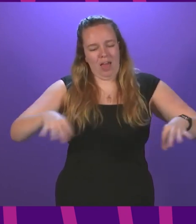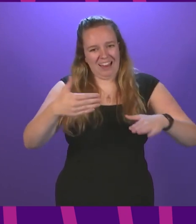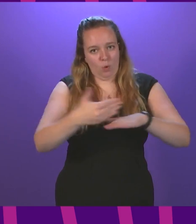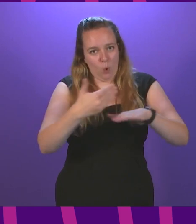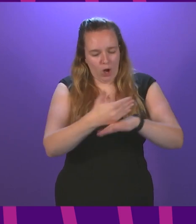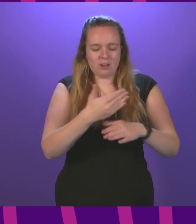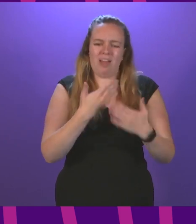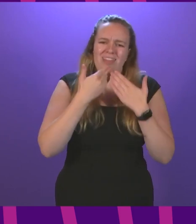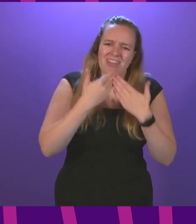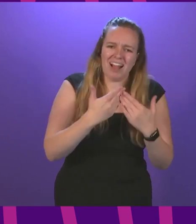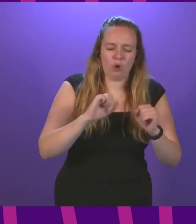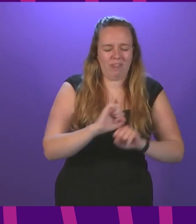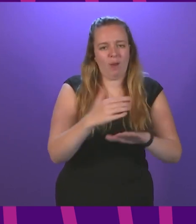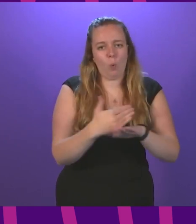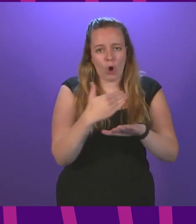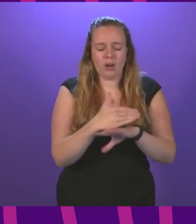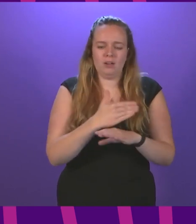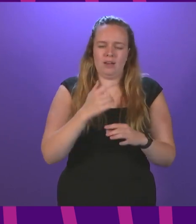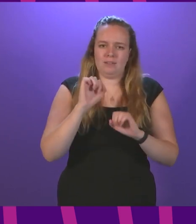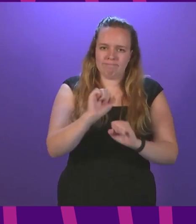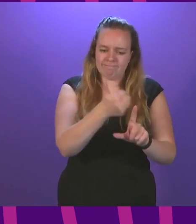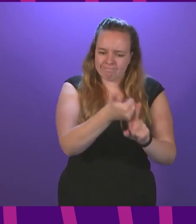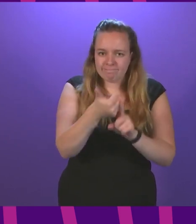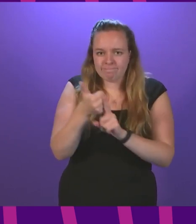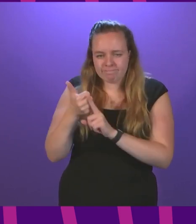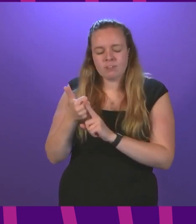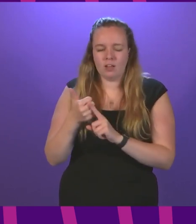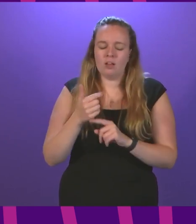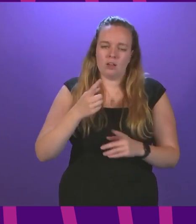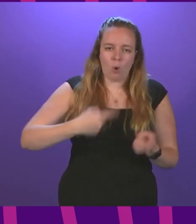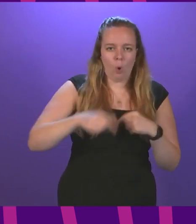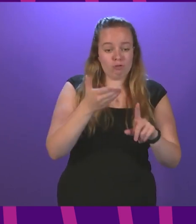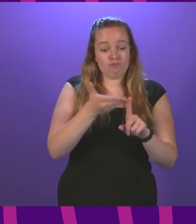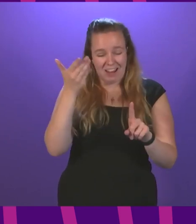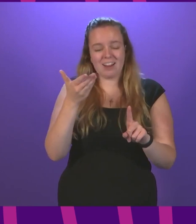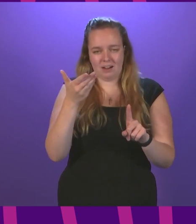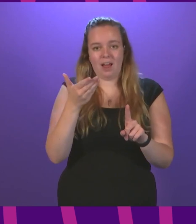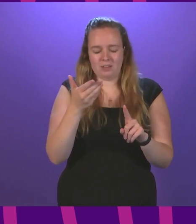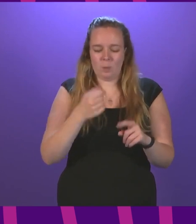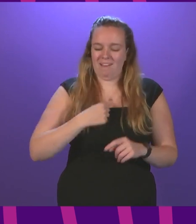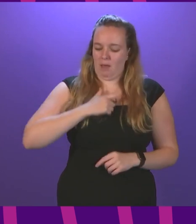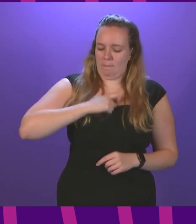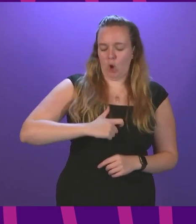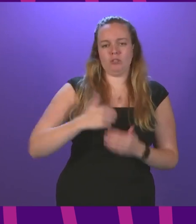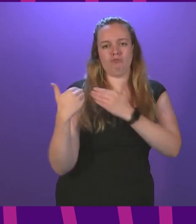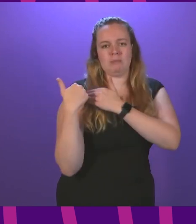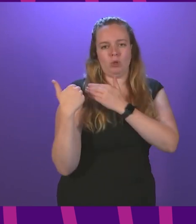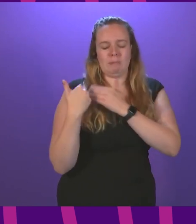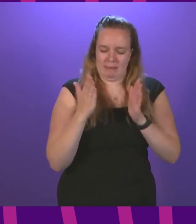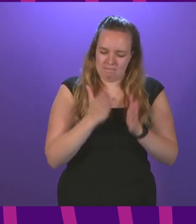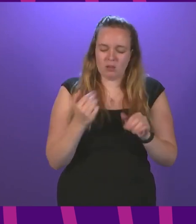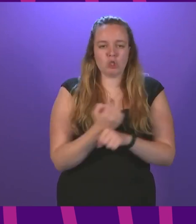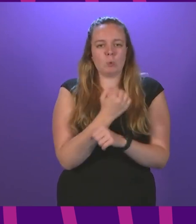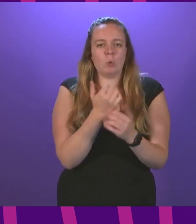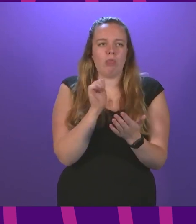thank them for the job that they're doing and the contribution that they're making and all of us recognise that we have a personal responsibility to do the